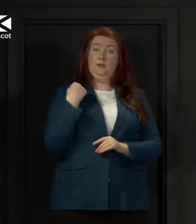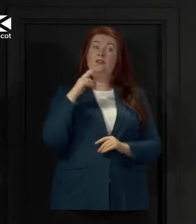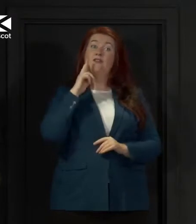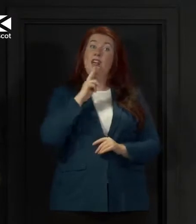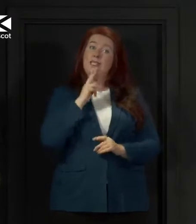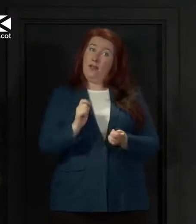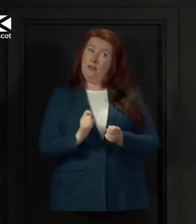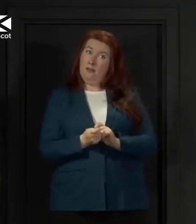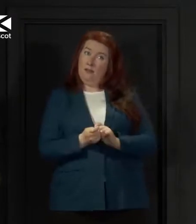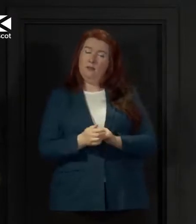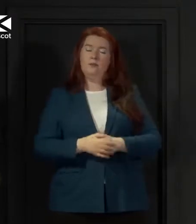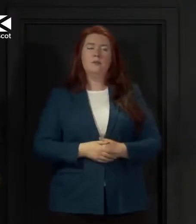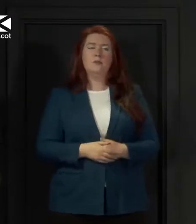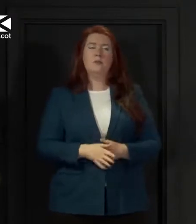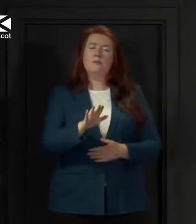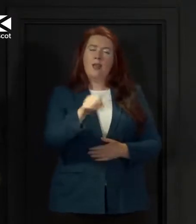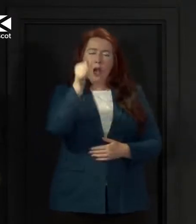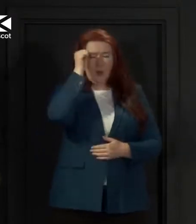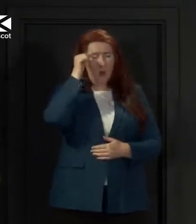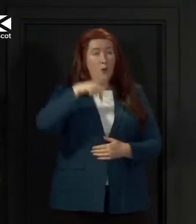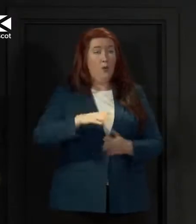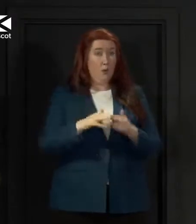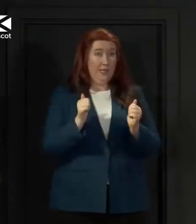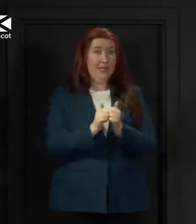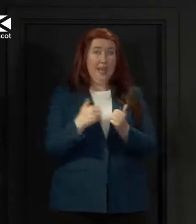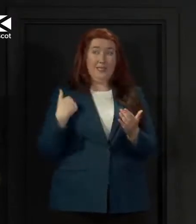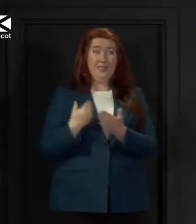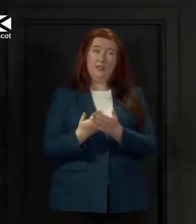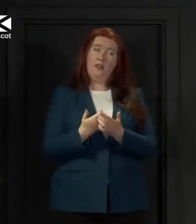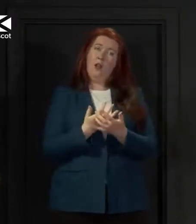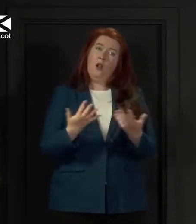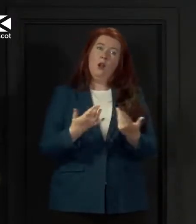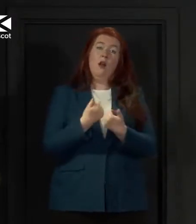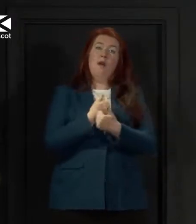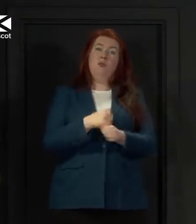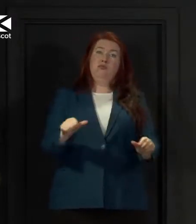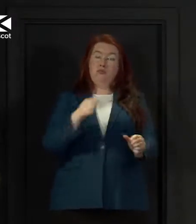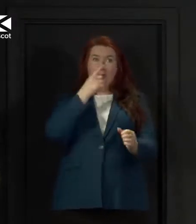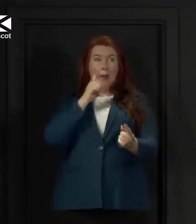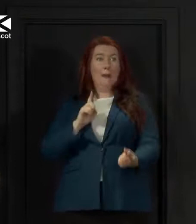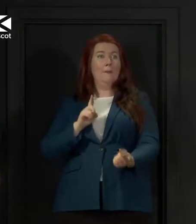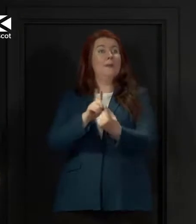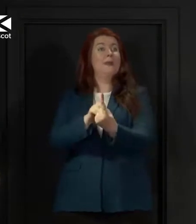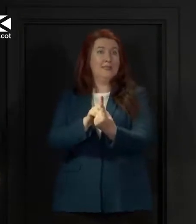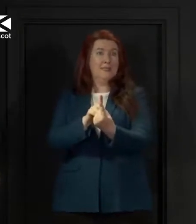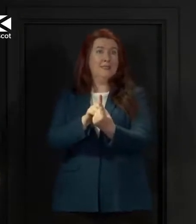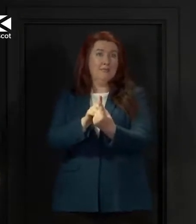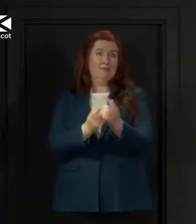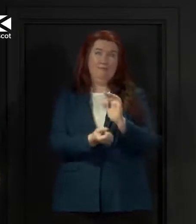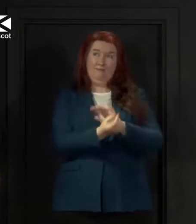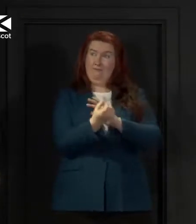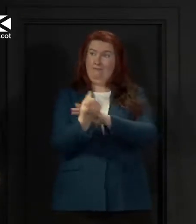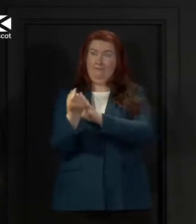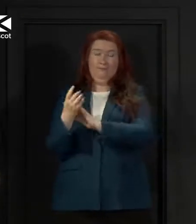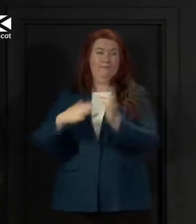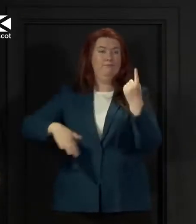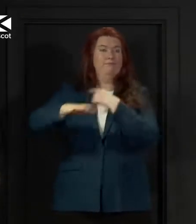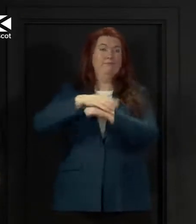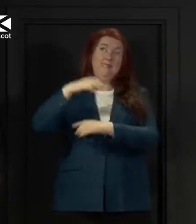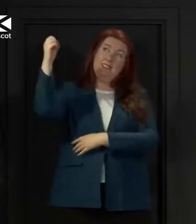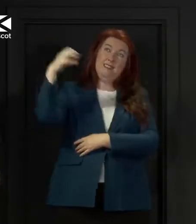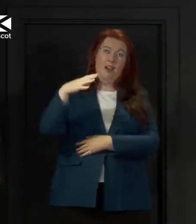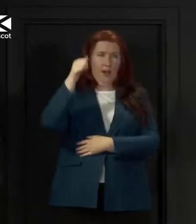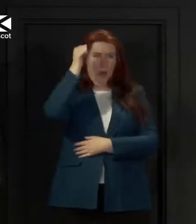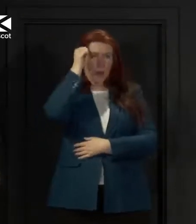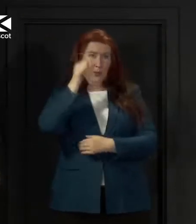I know that this weekend there have been many long-awaited meetings taking place in the sunshine. I